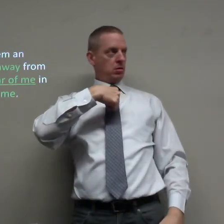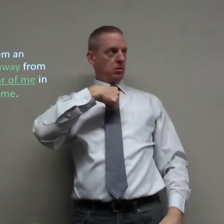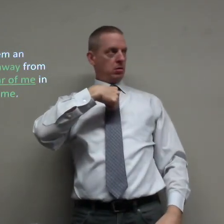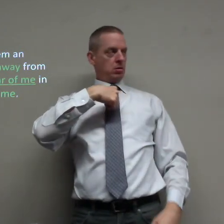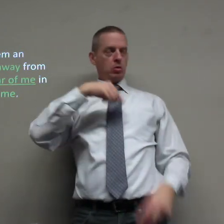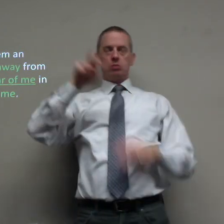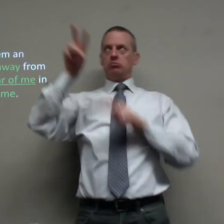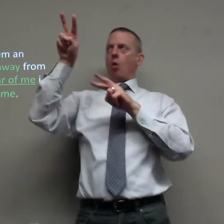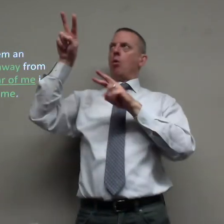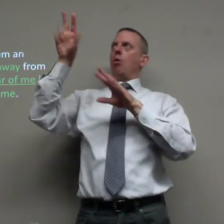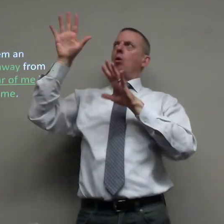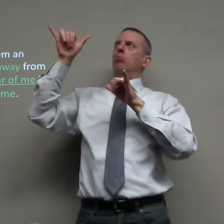away from fear